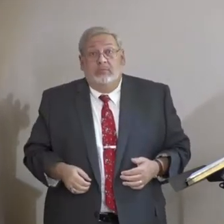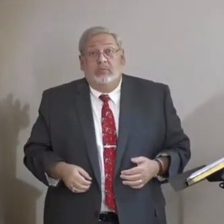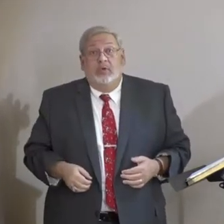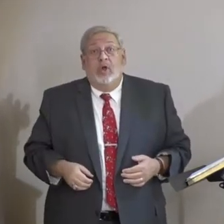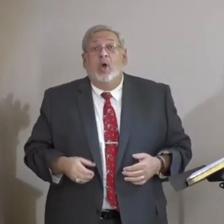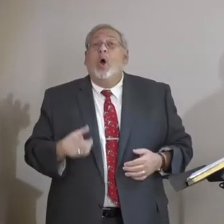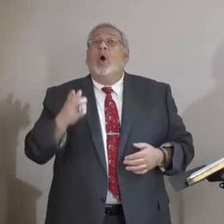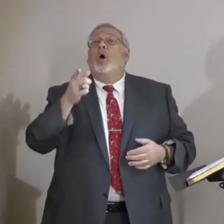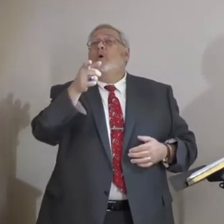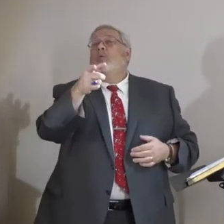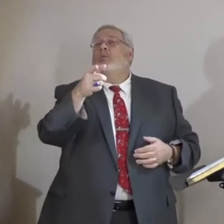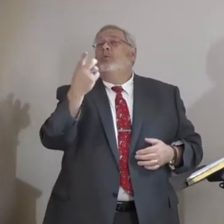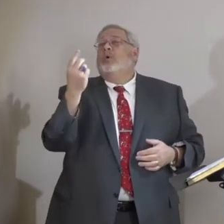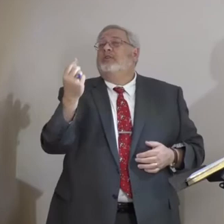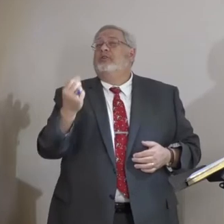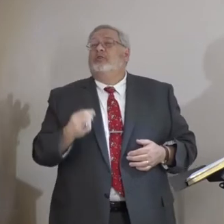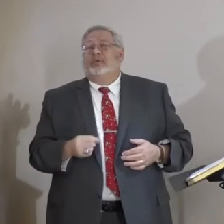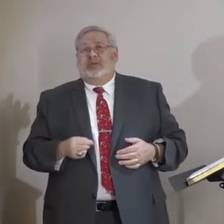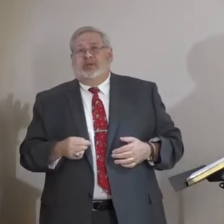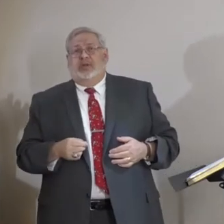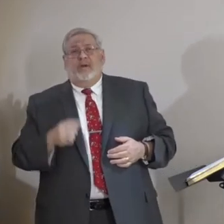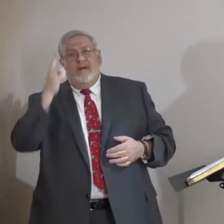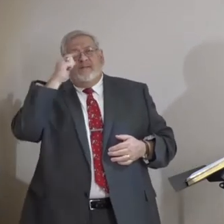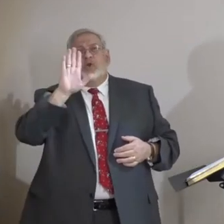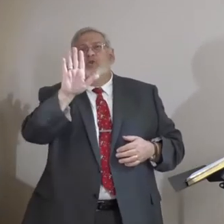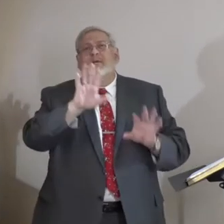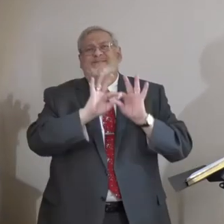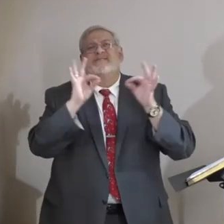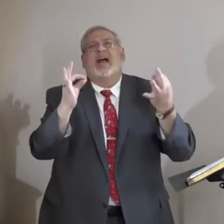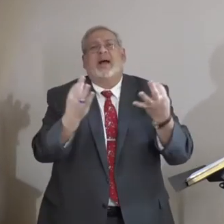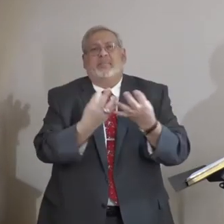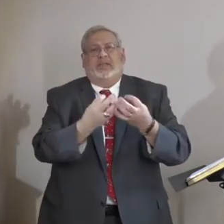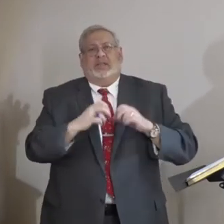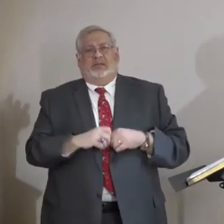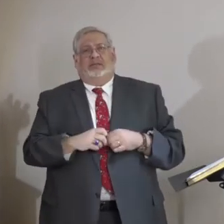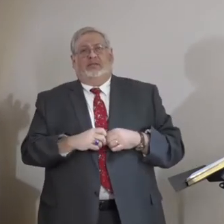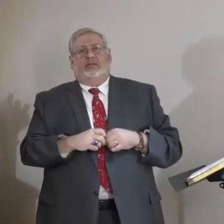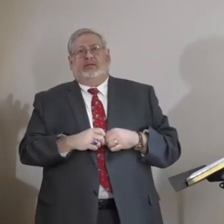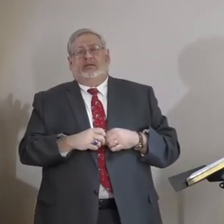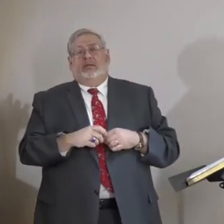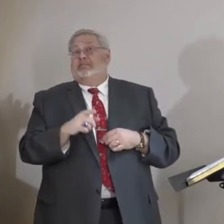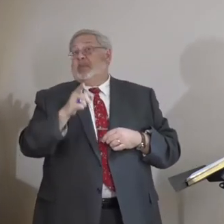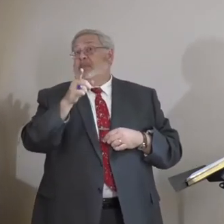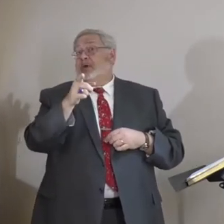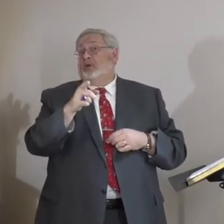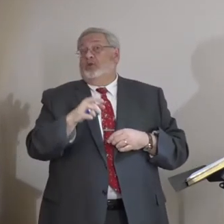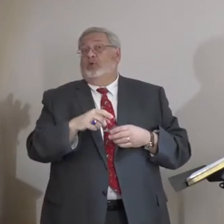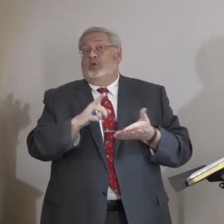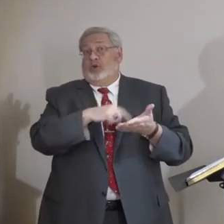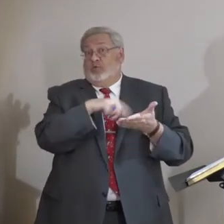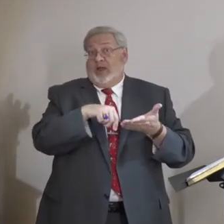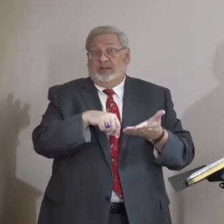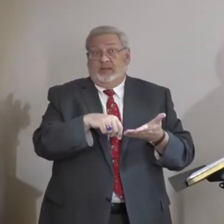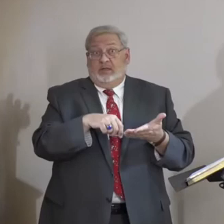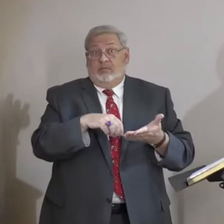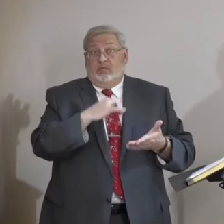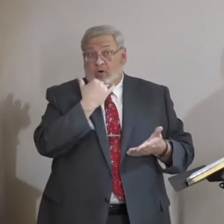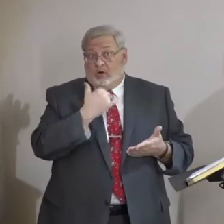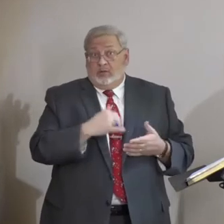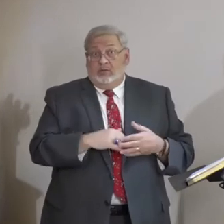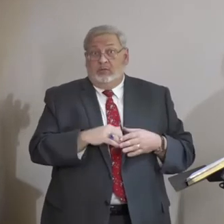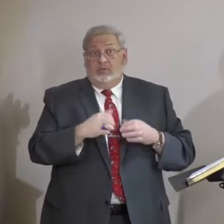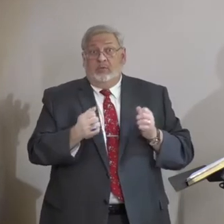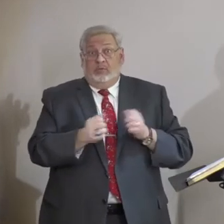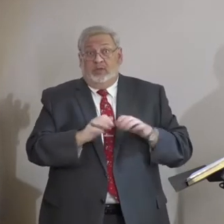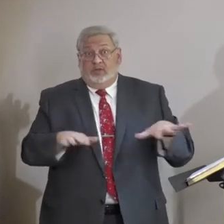What are you doing for your family? Are you correcting your